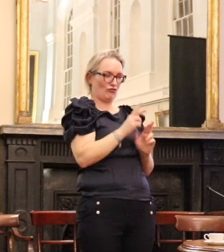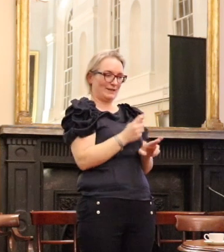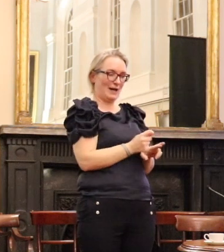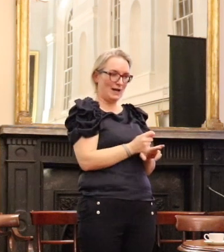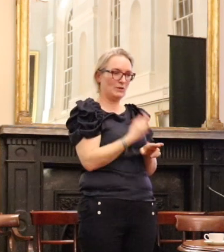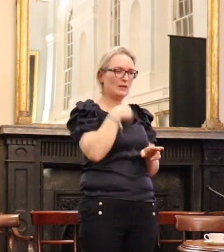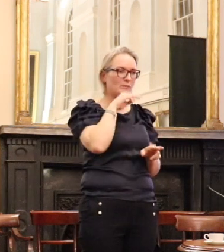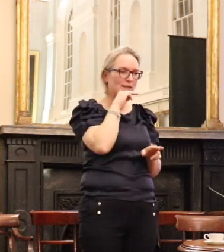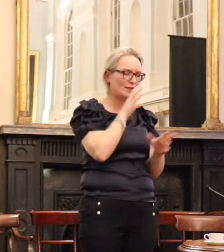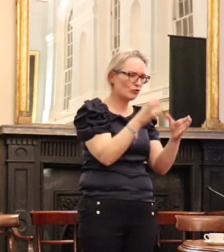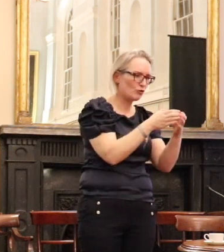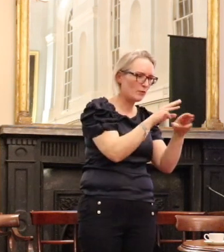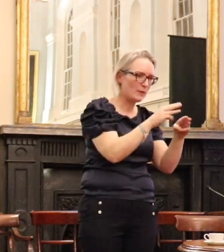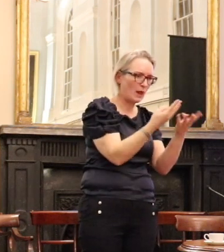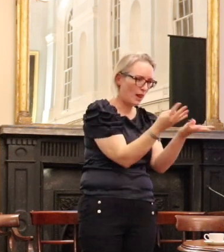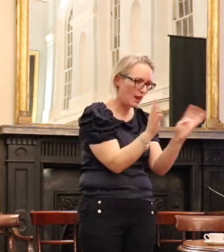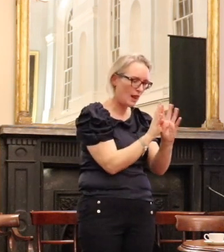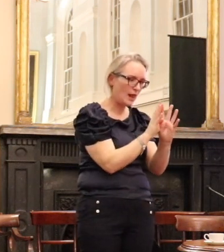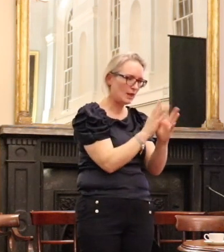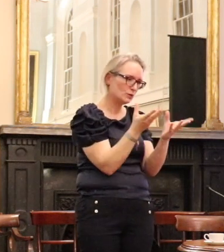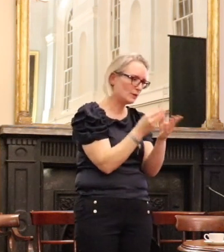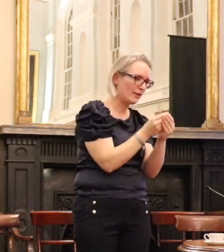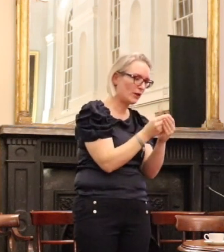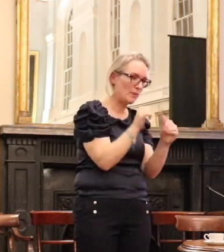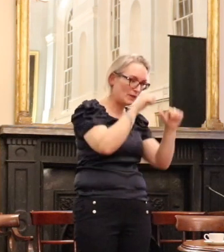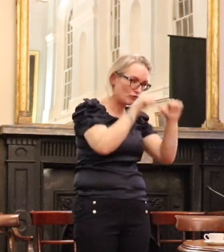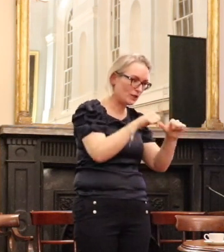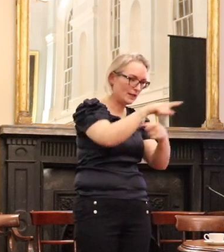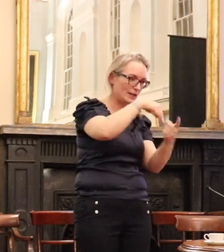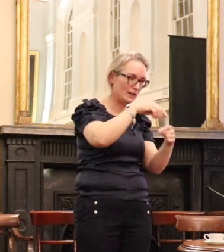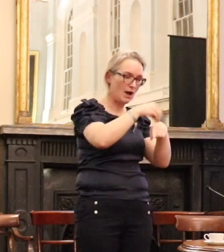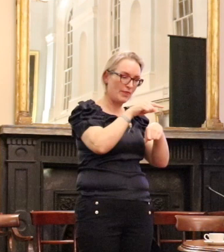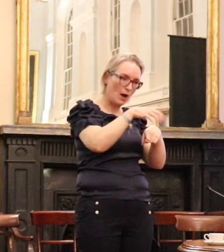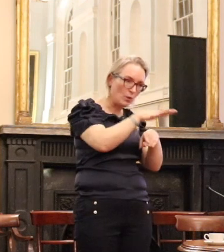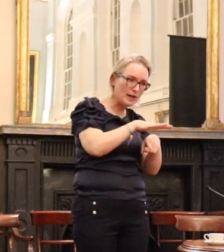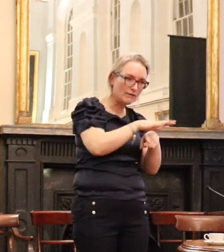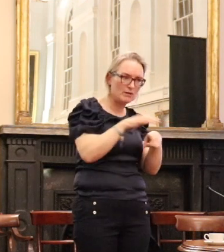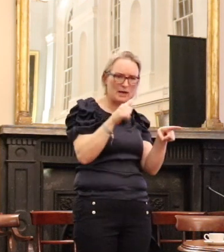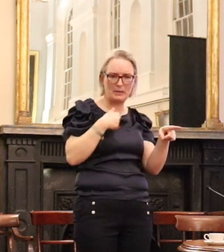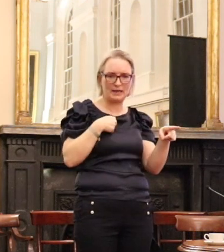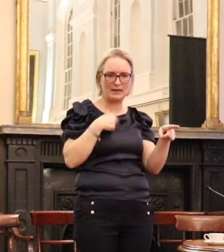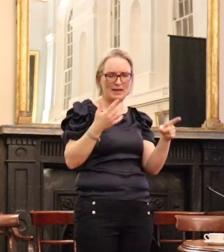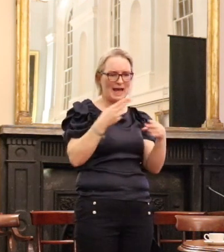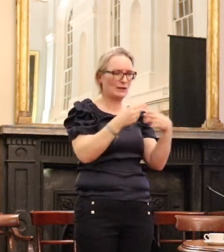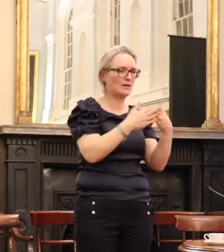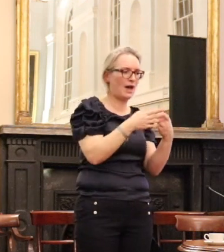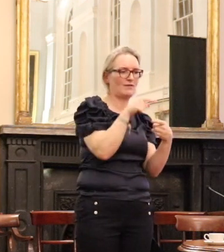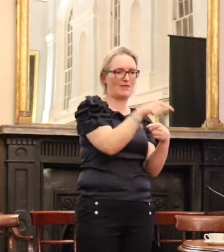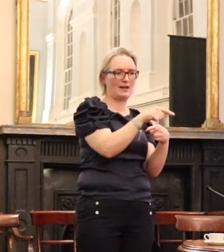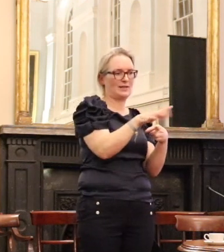an alliance of people who agree with the proposal and that brings together people who otherwise might not agree on politics